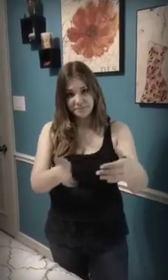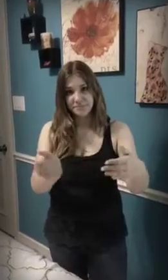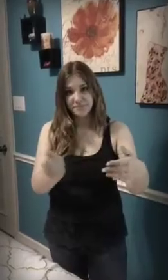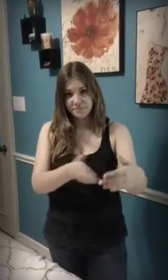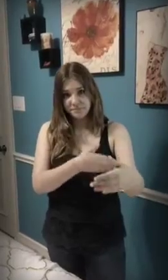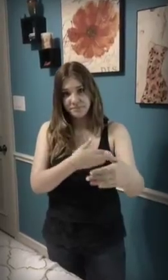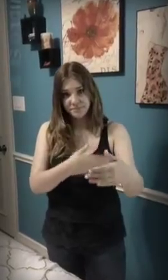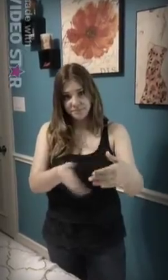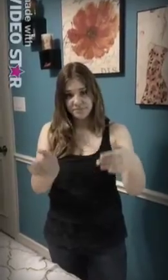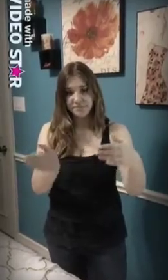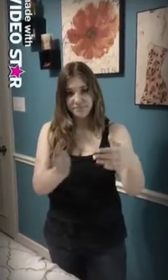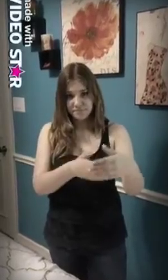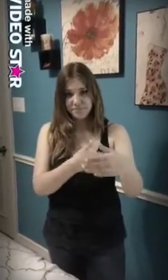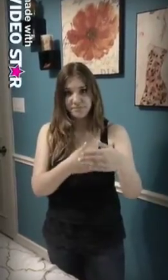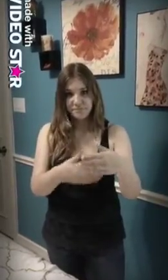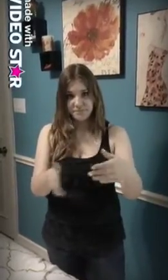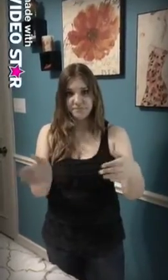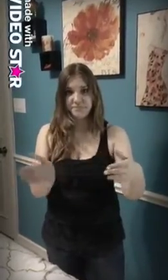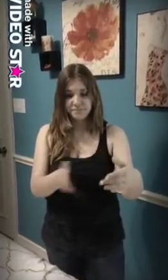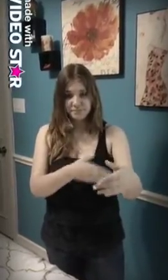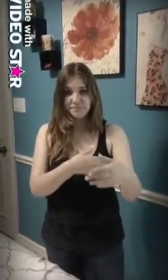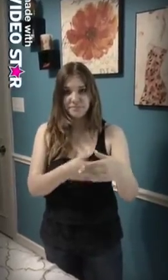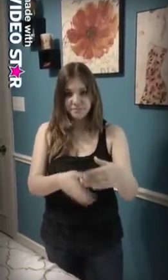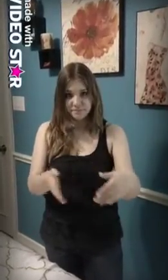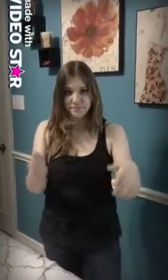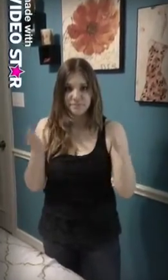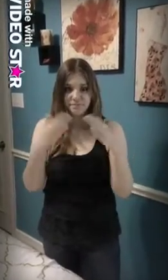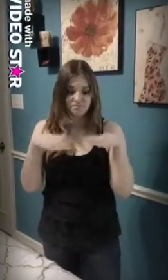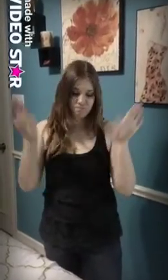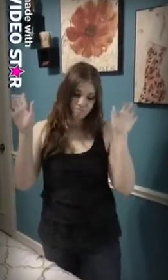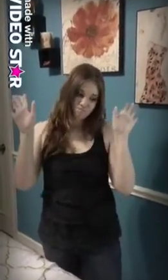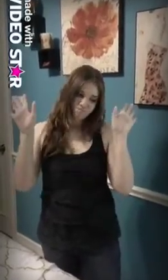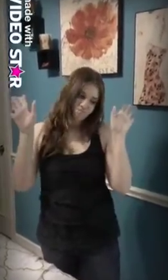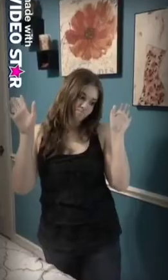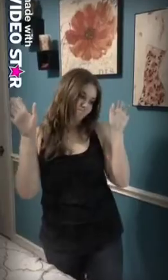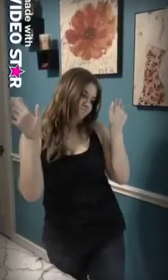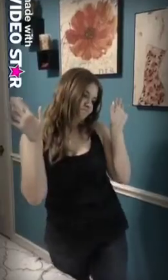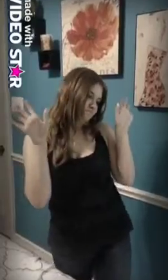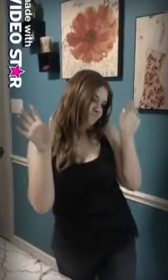and made of anything